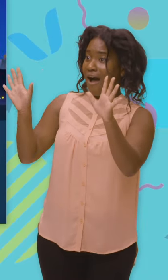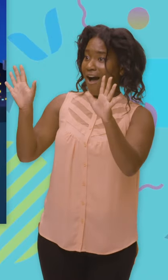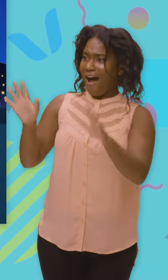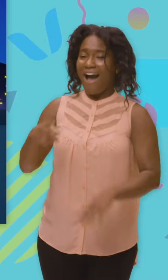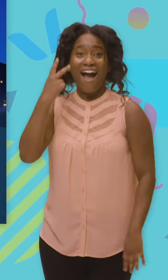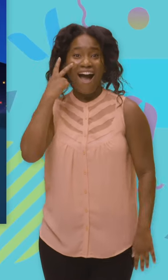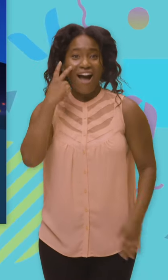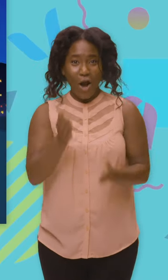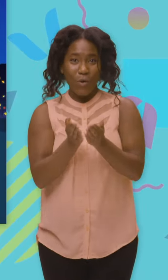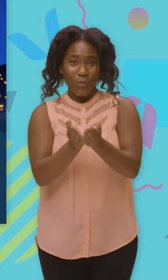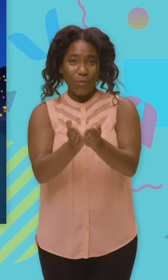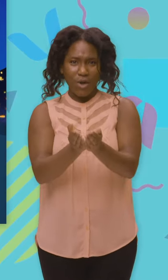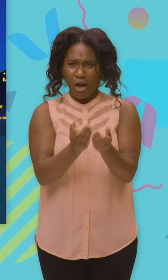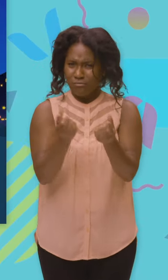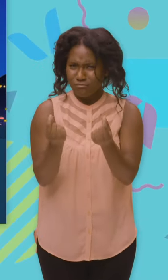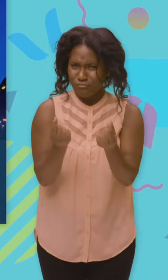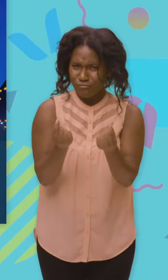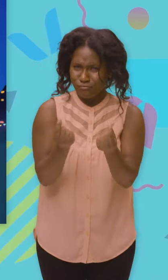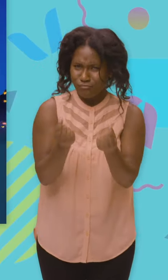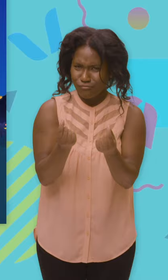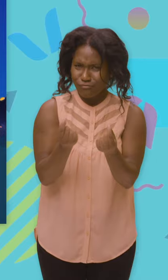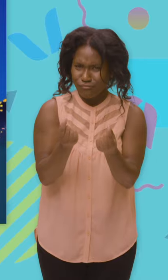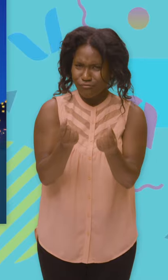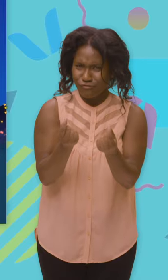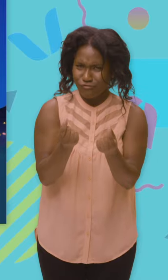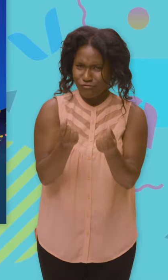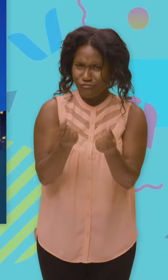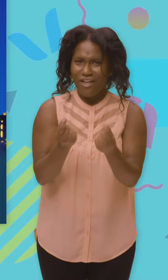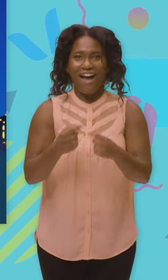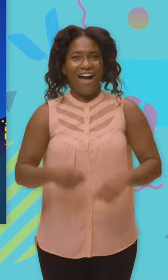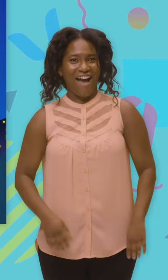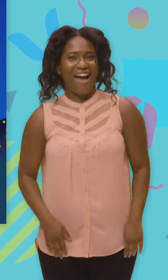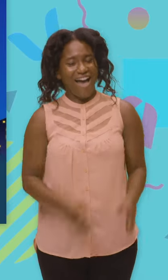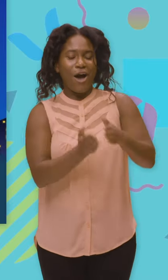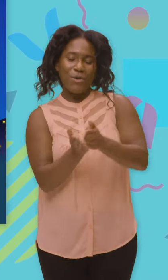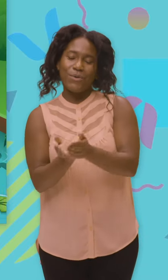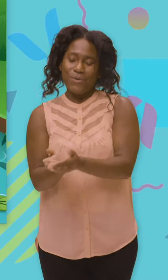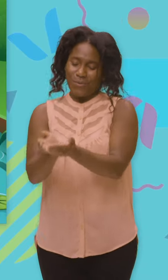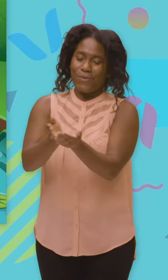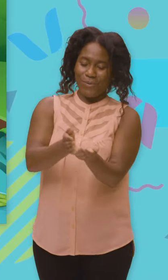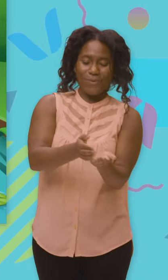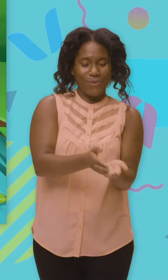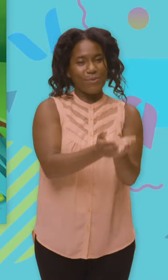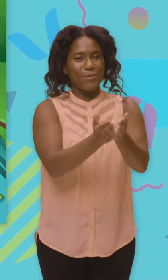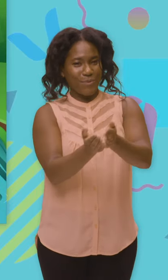a boat, you know what it was doing. Oh, floating down the